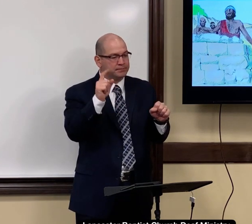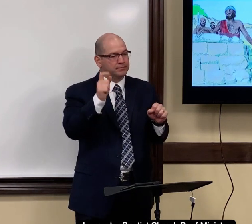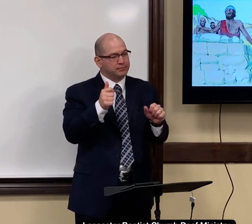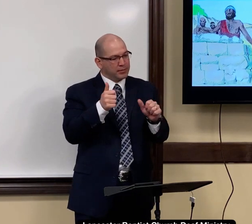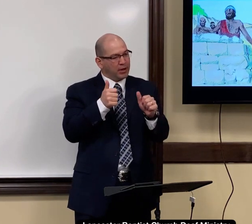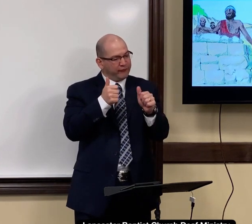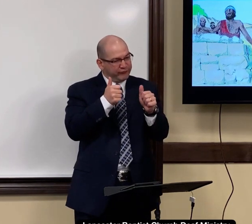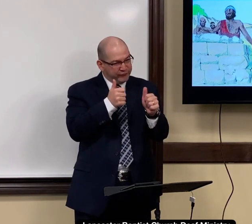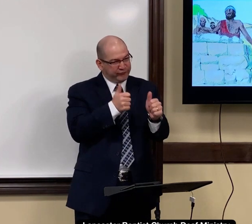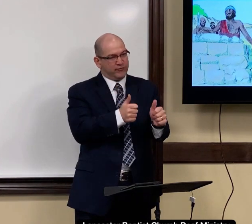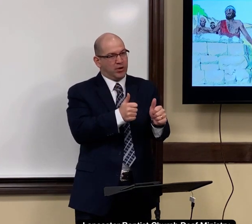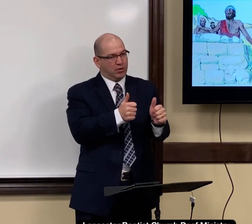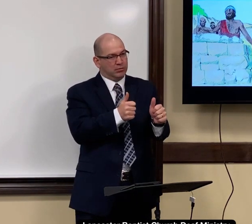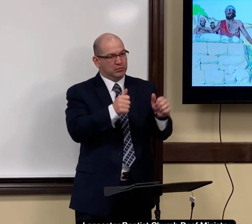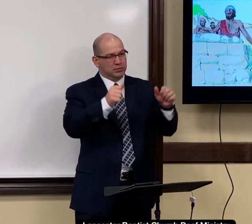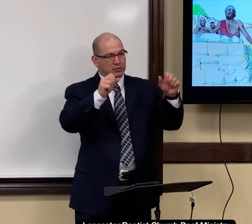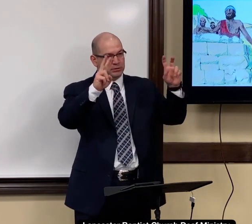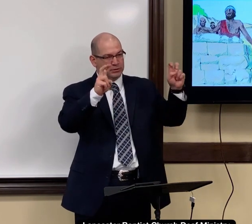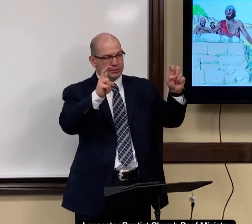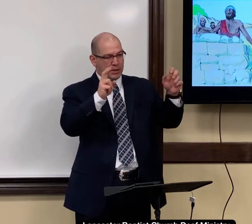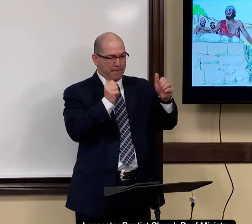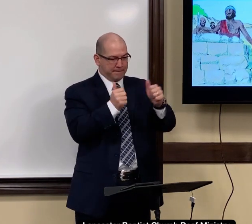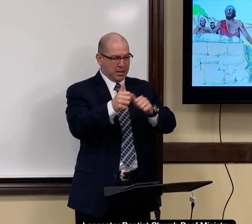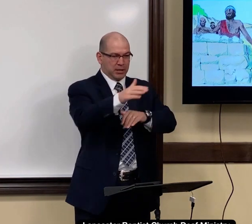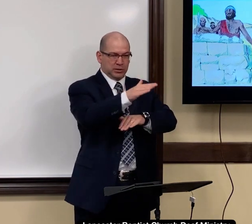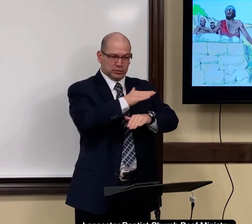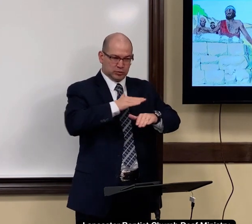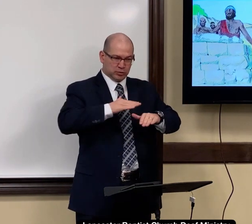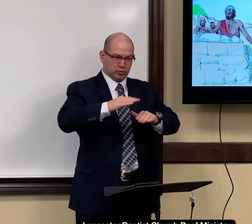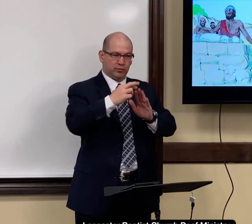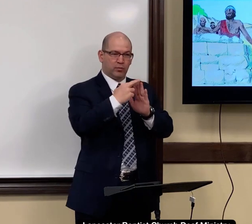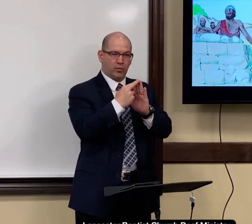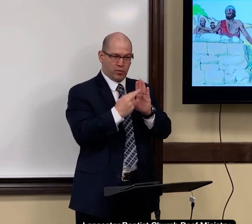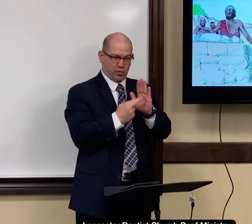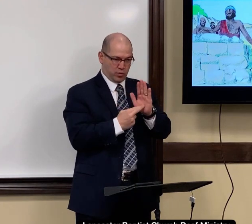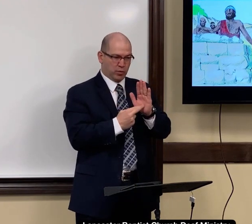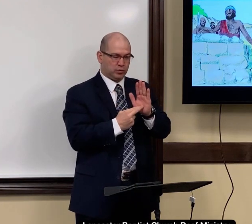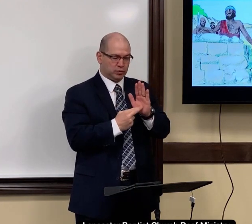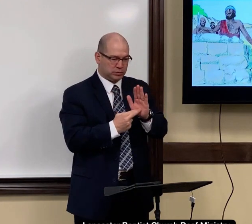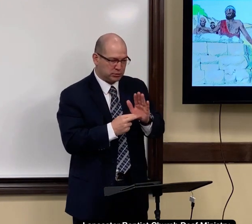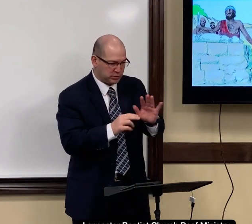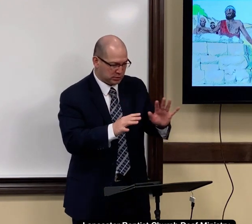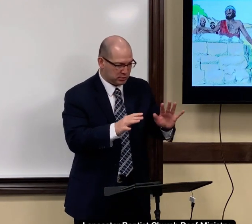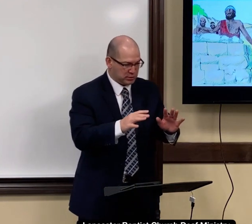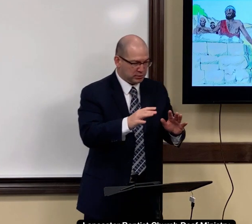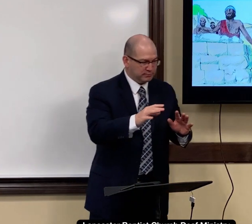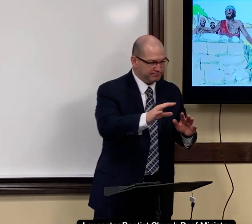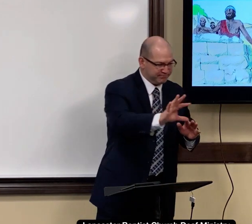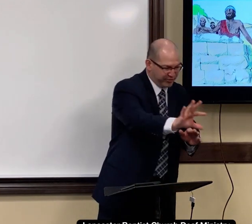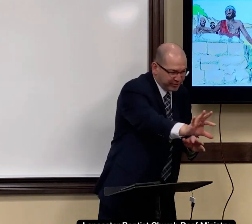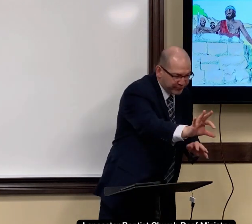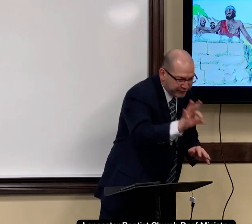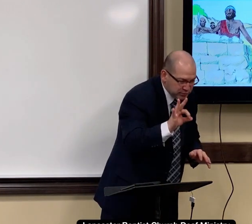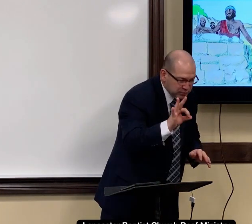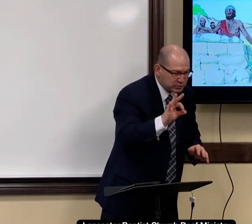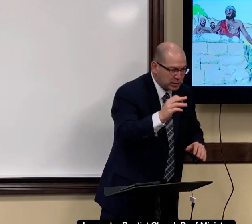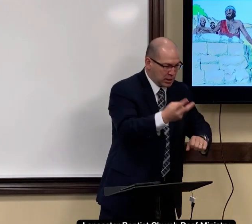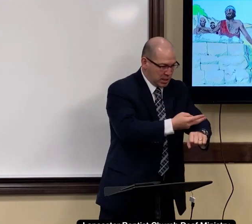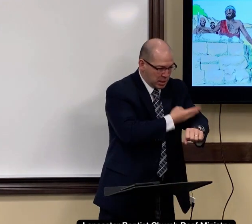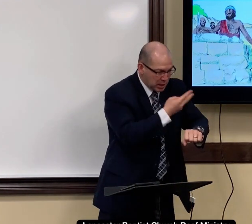how to be safe from that you've got to follow god's plan the passover rules choose